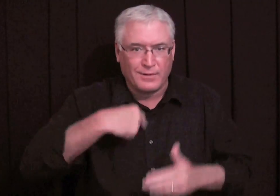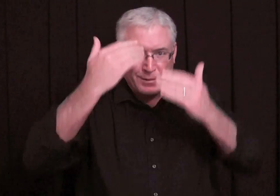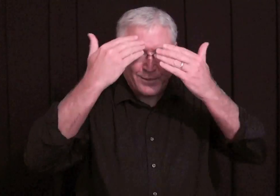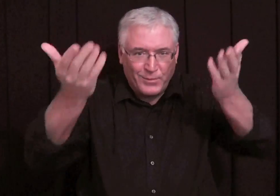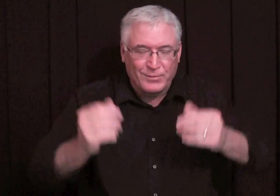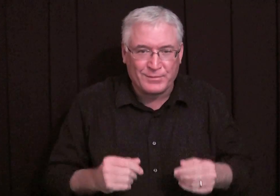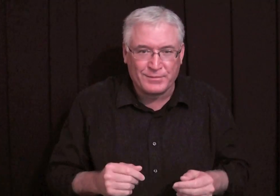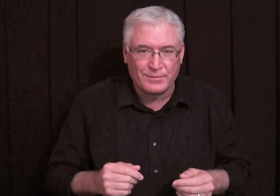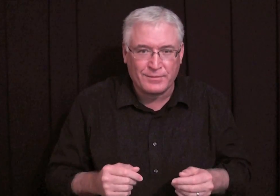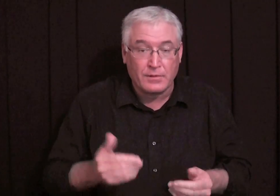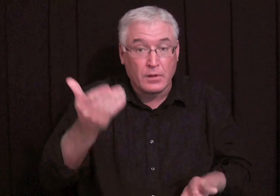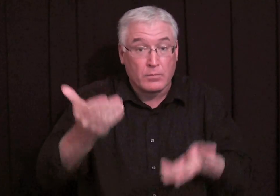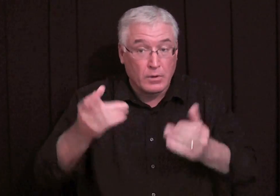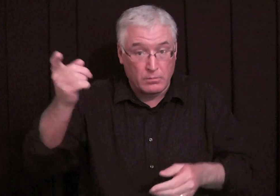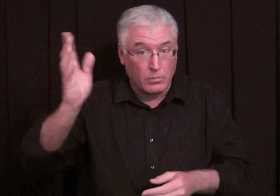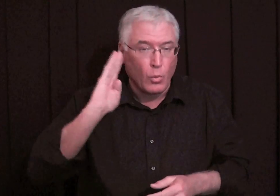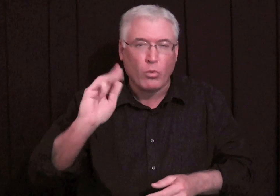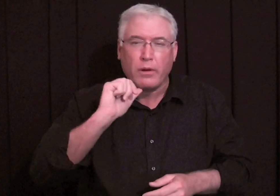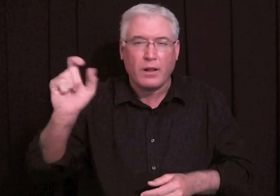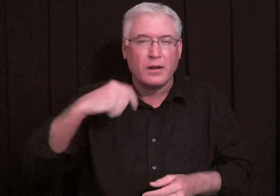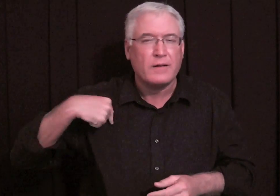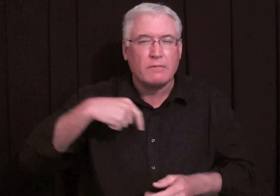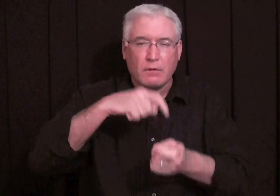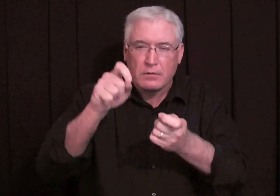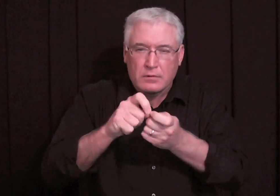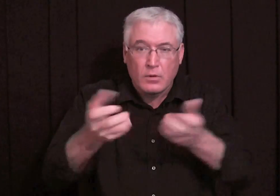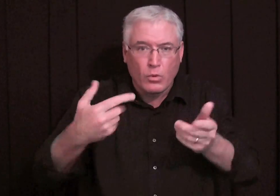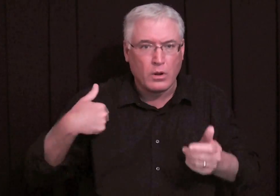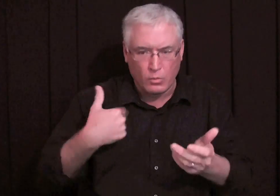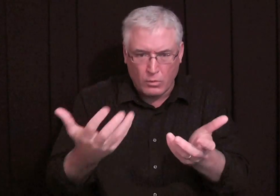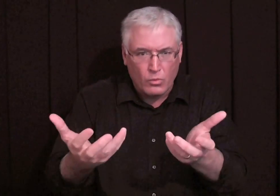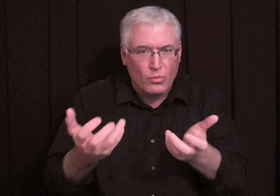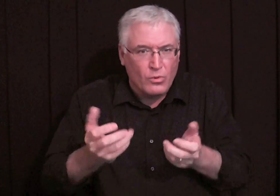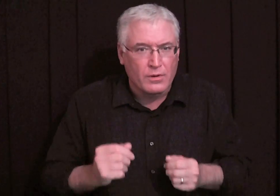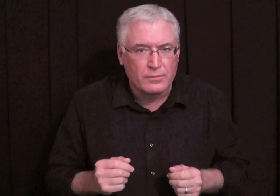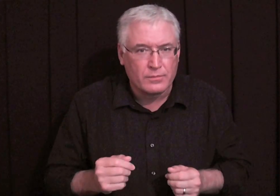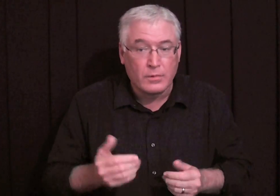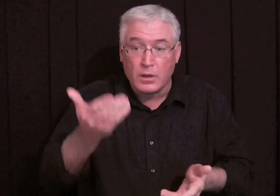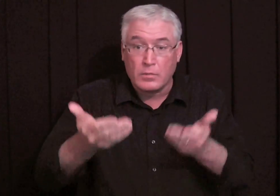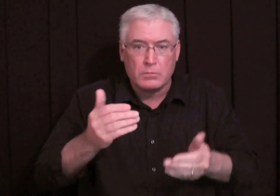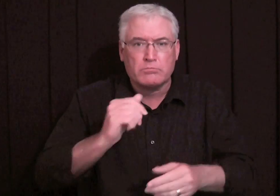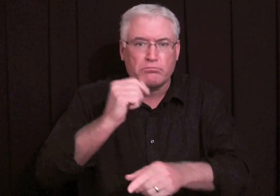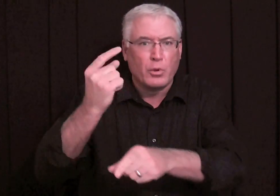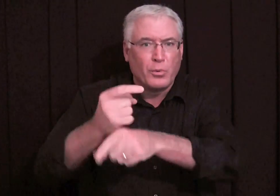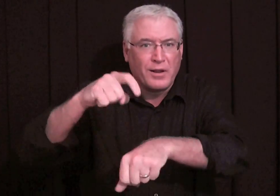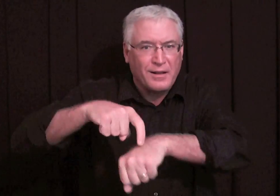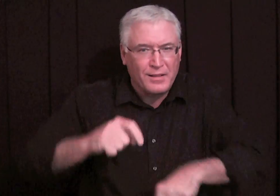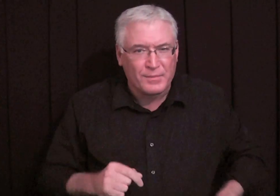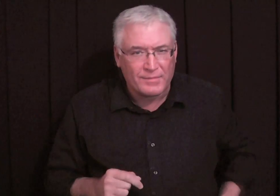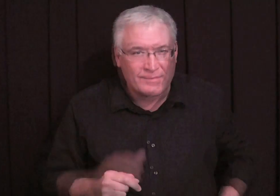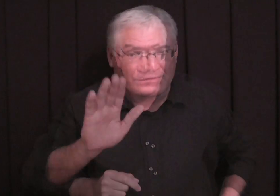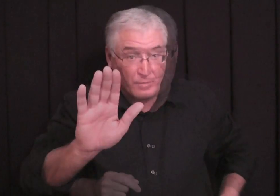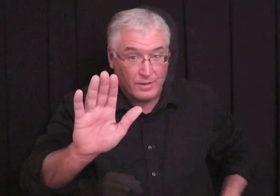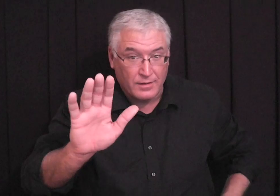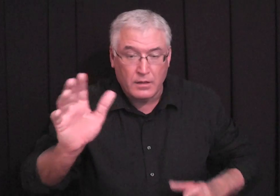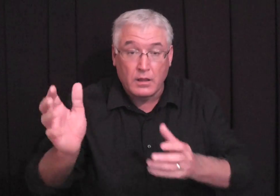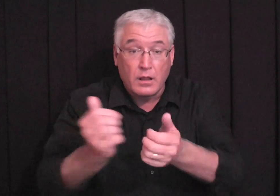need. Often we don't know. Sometimes, you know, God's not going to give us specifically what we want. Maybe it's not the right time.